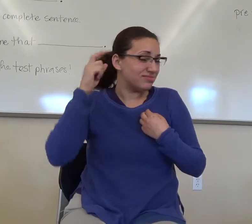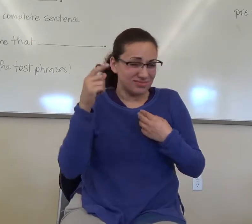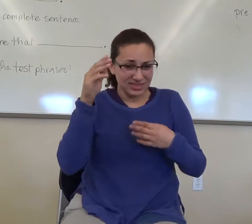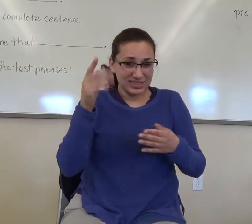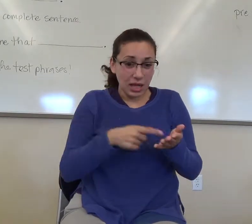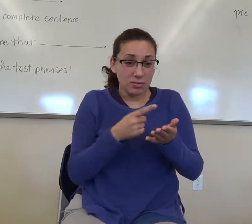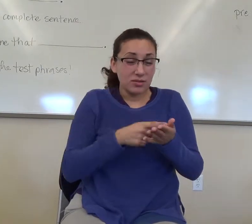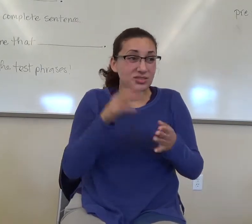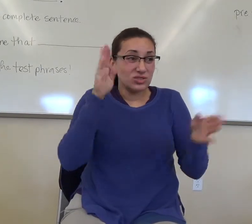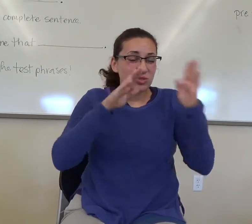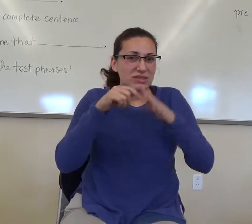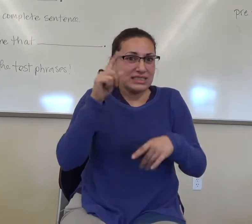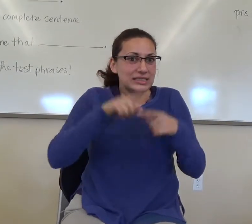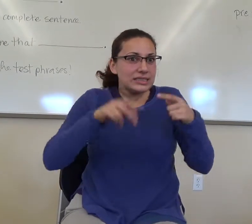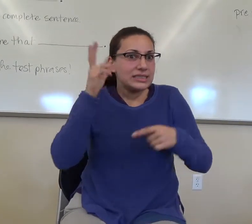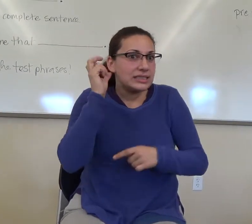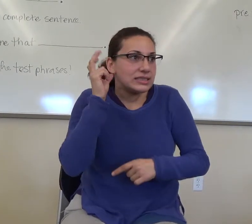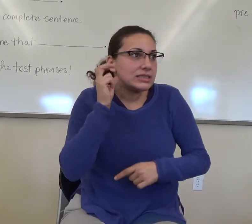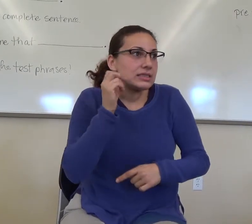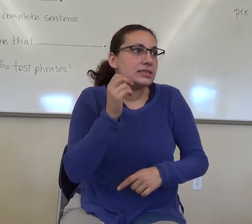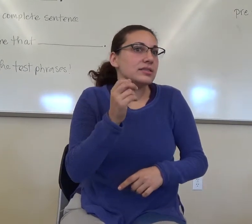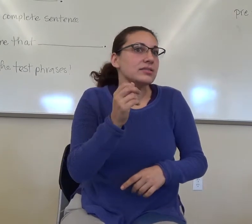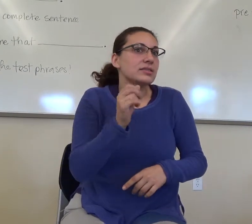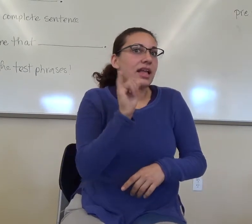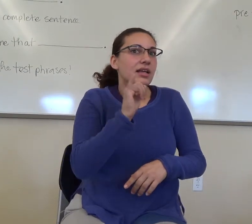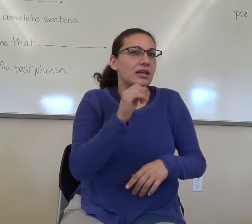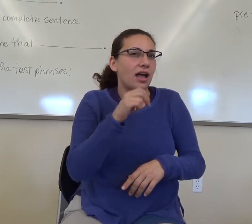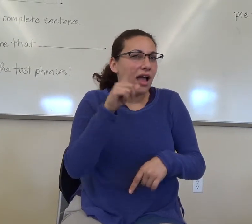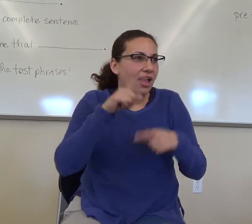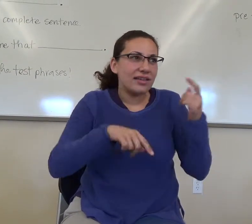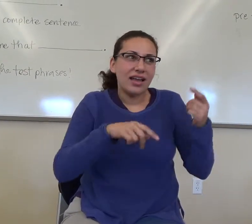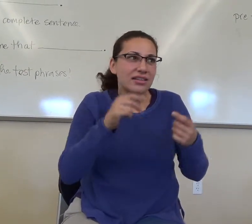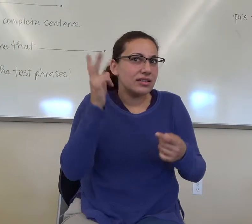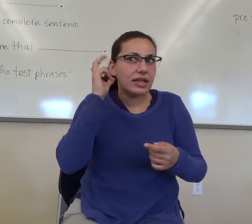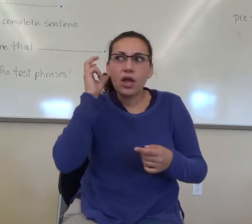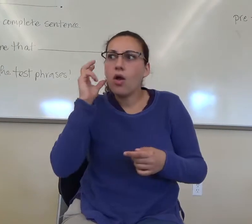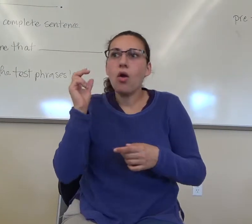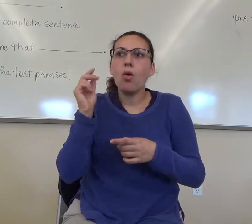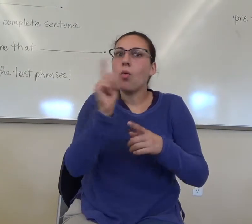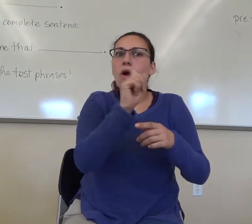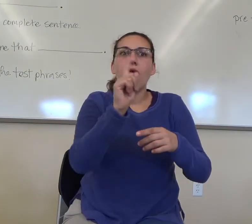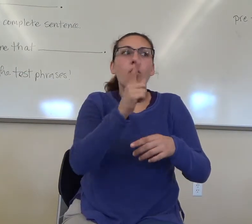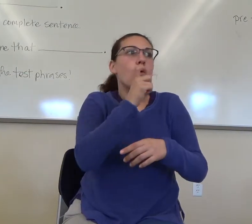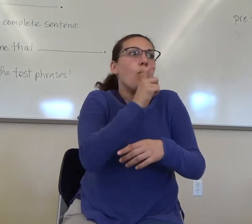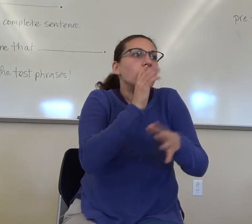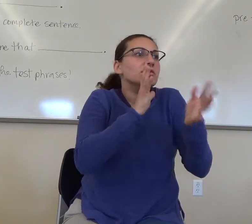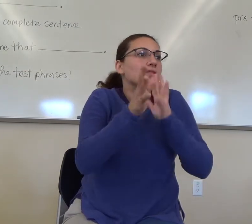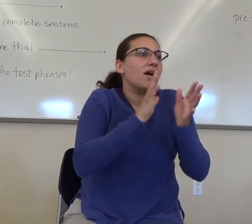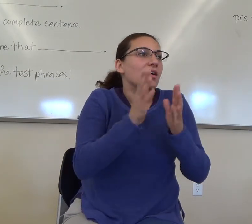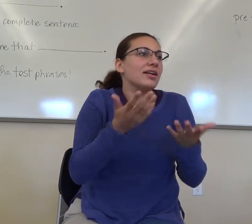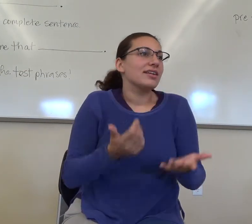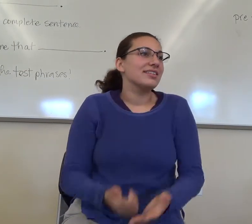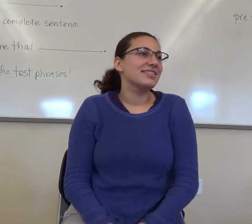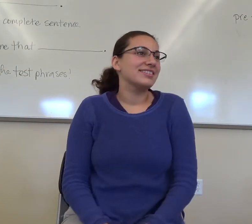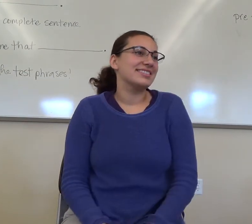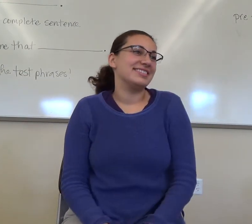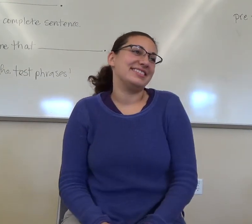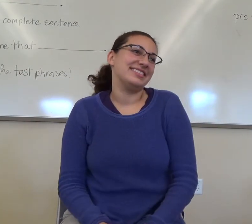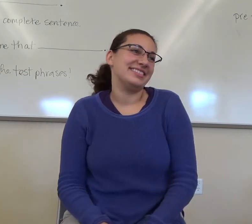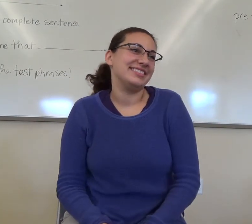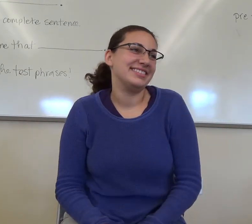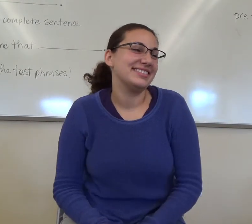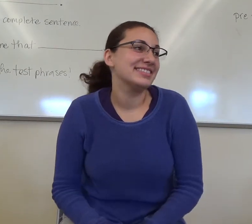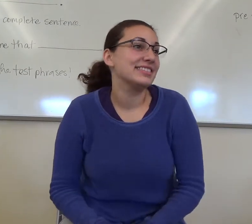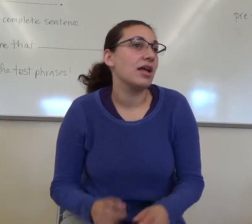trouble, when somebody says something, unless you raise your hand or look at me, I can't tell which side of the room it's coming from. That